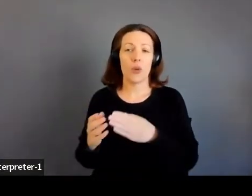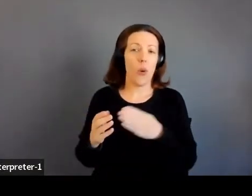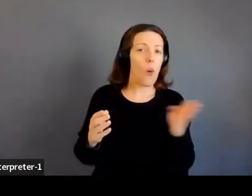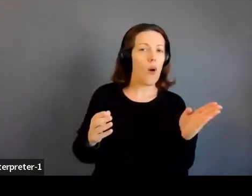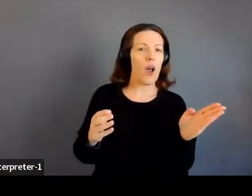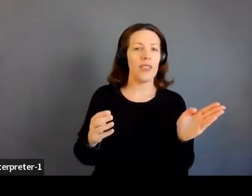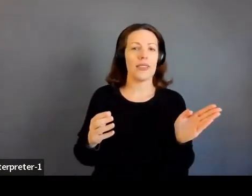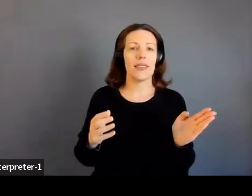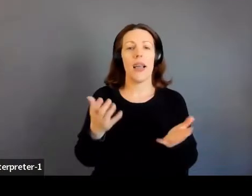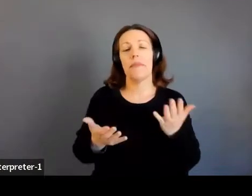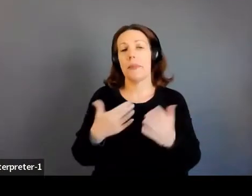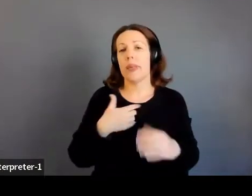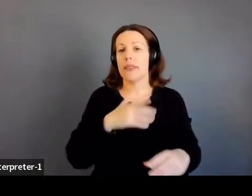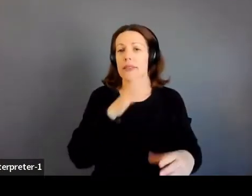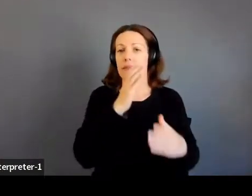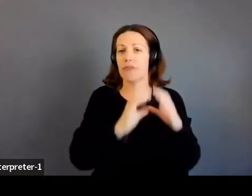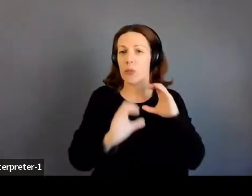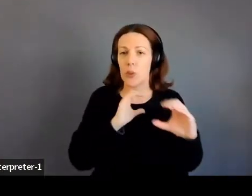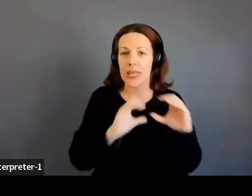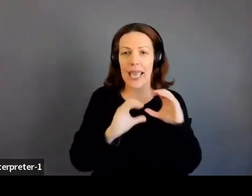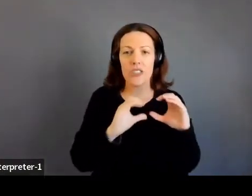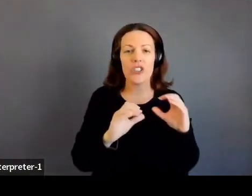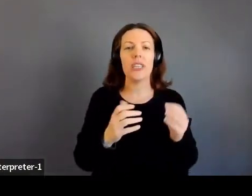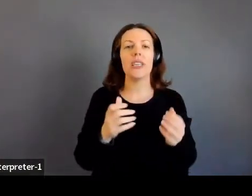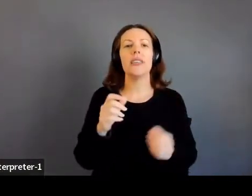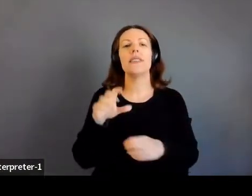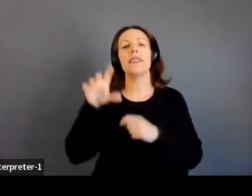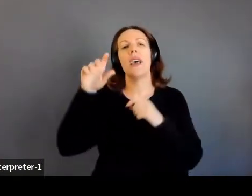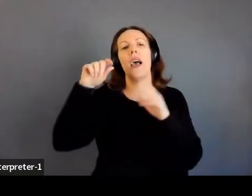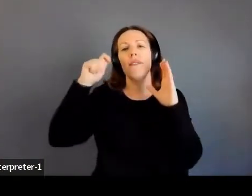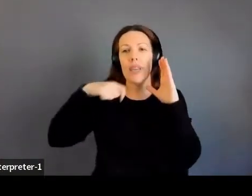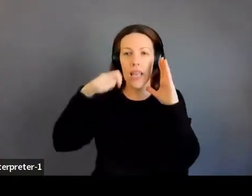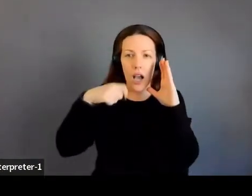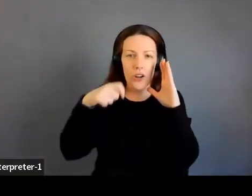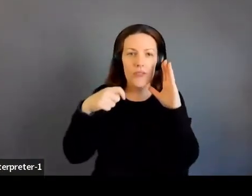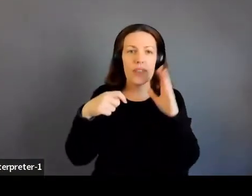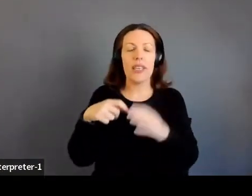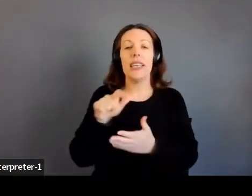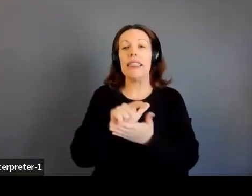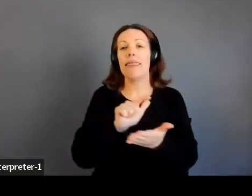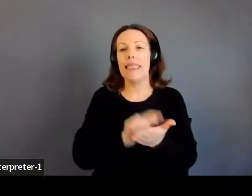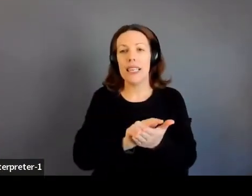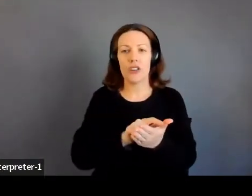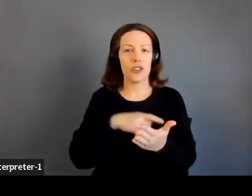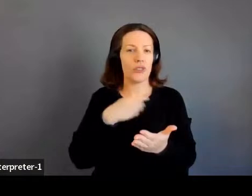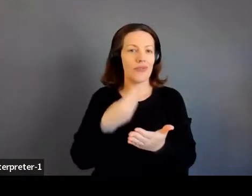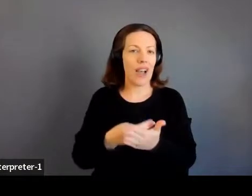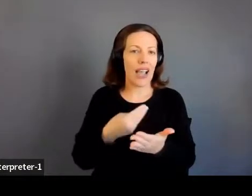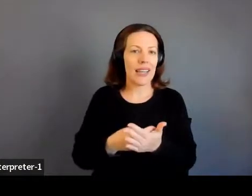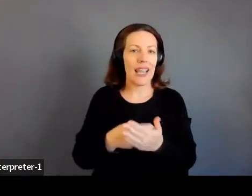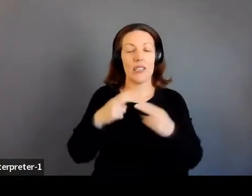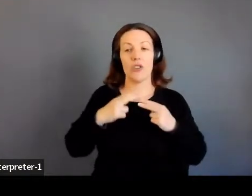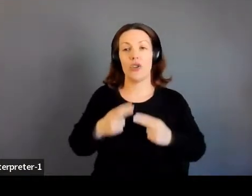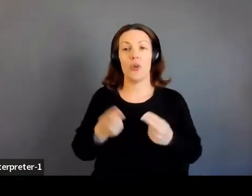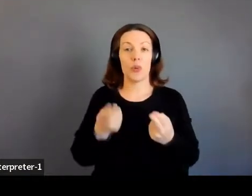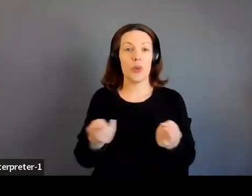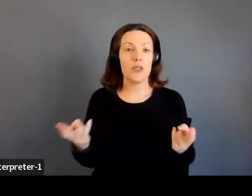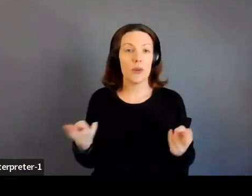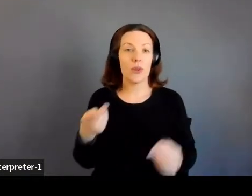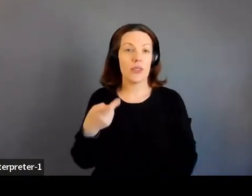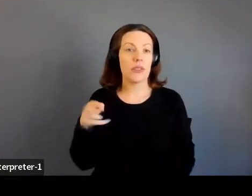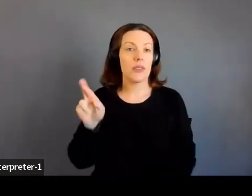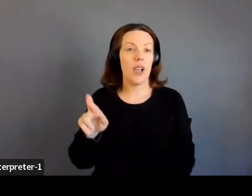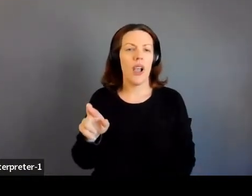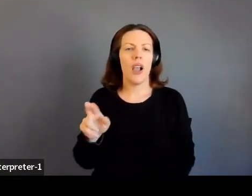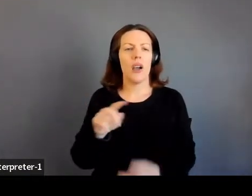that's whether it's communications, whether, whether it's videography, whether it's legal, whether it's finance, whether it's human resources. I mean, these are